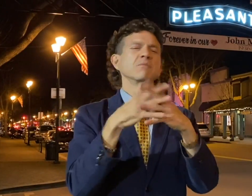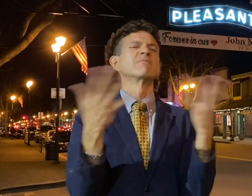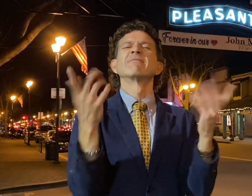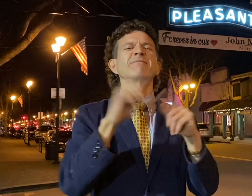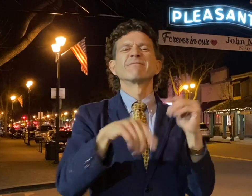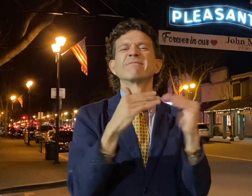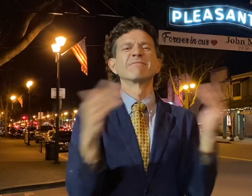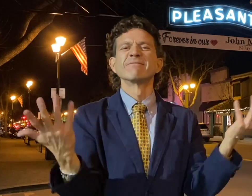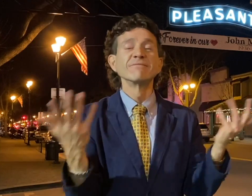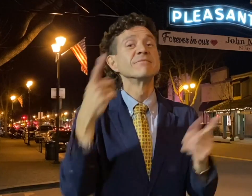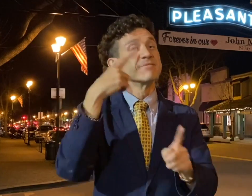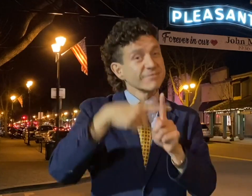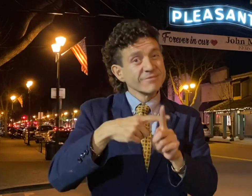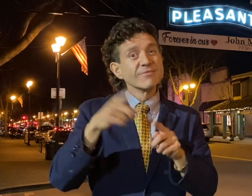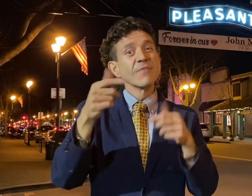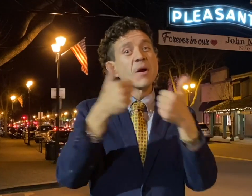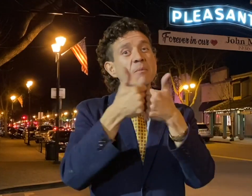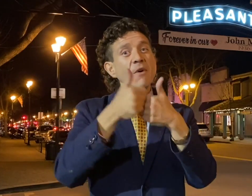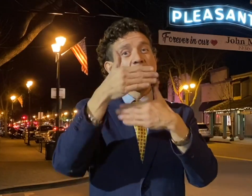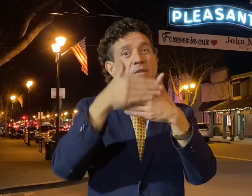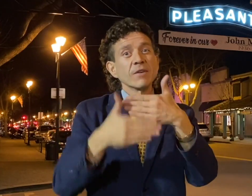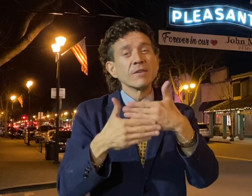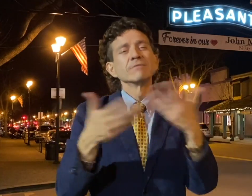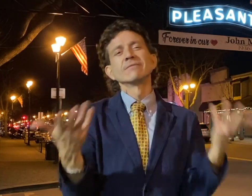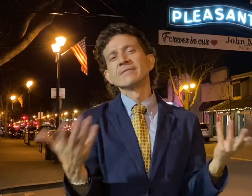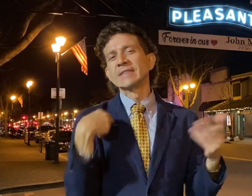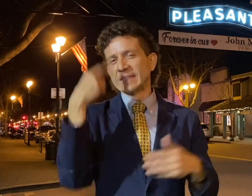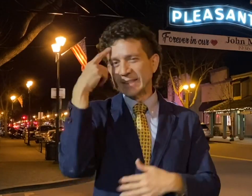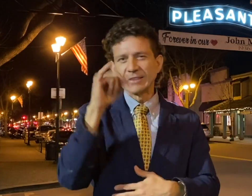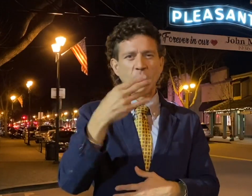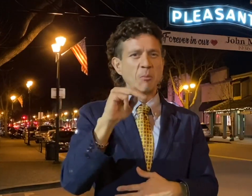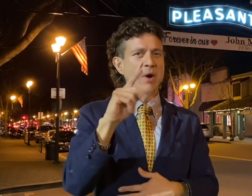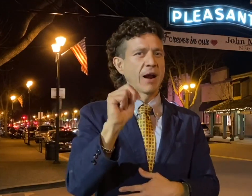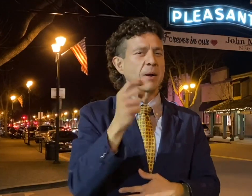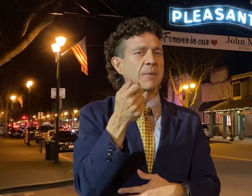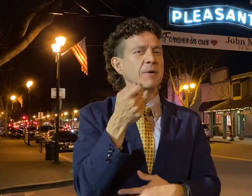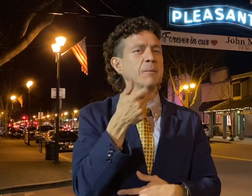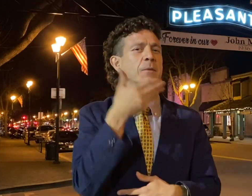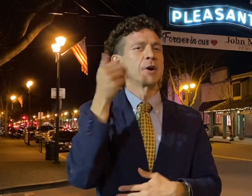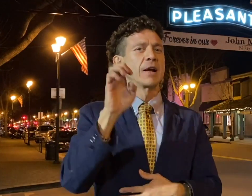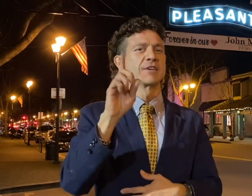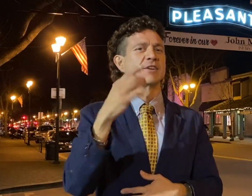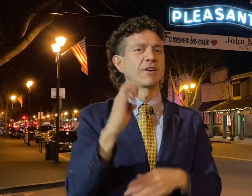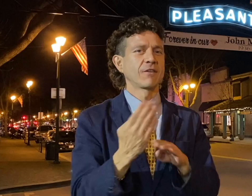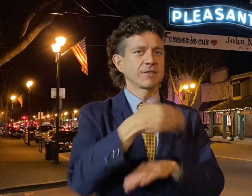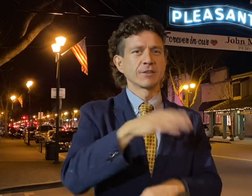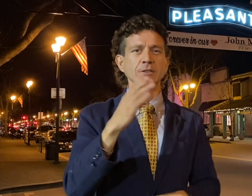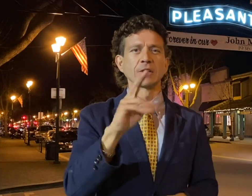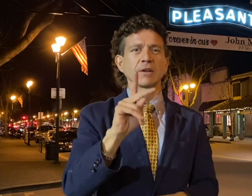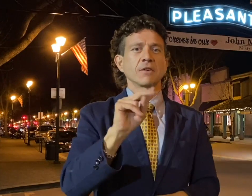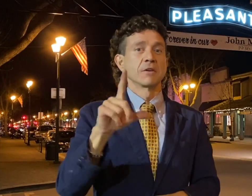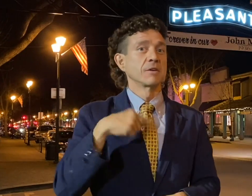Plus, with the video game covers, I think John holds the slight edge over Chuck Knoll, so Al Davis made the right call.